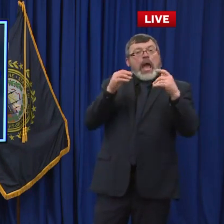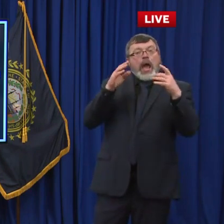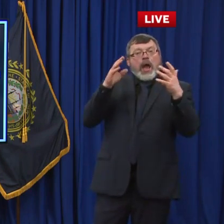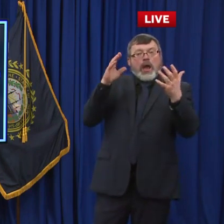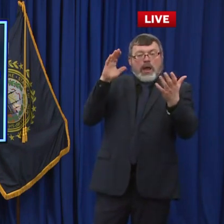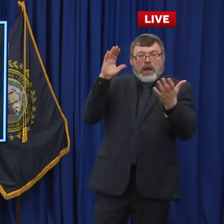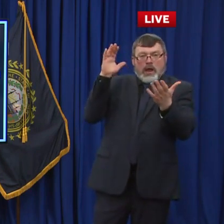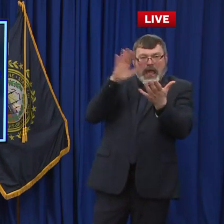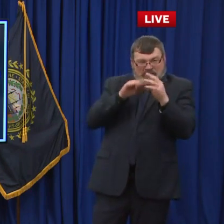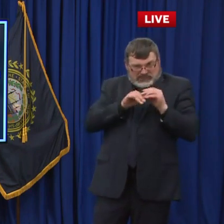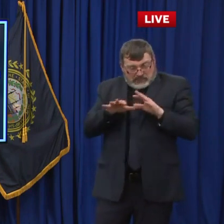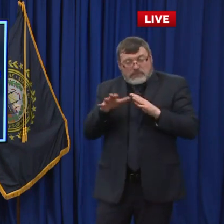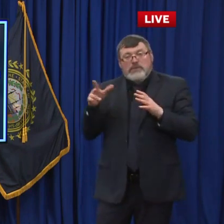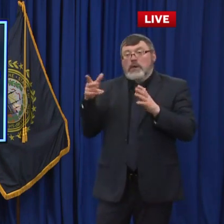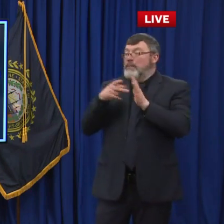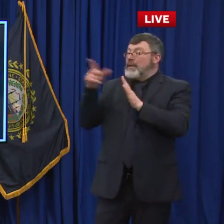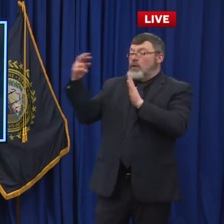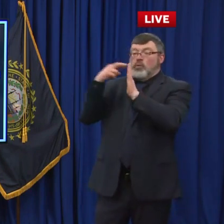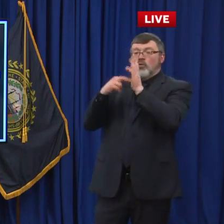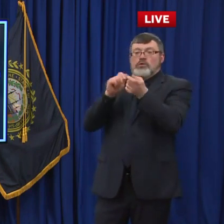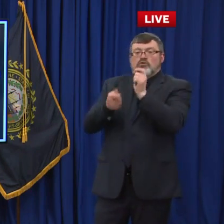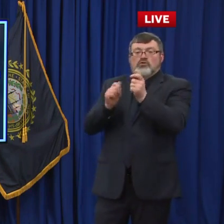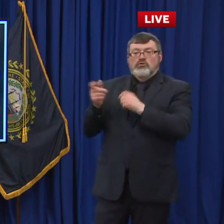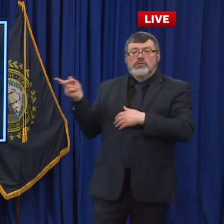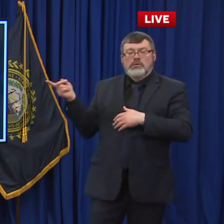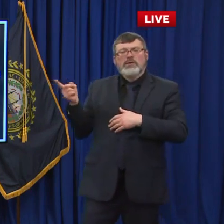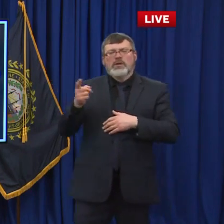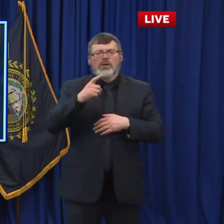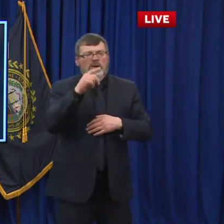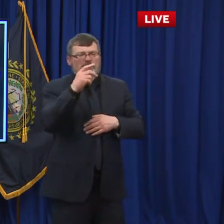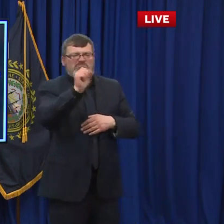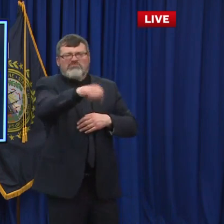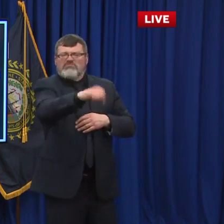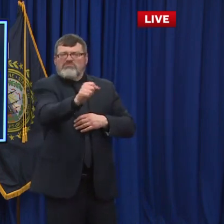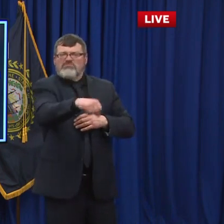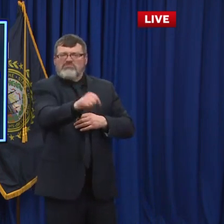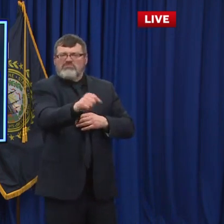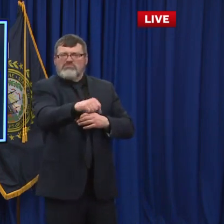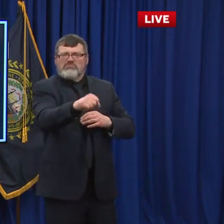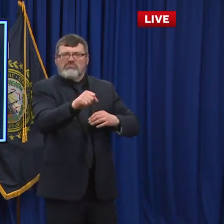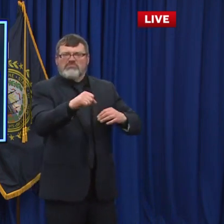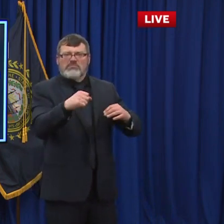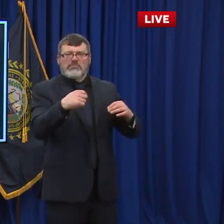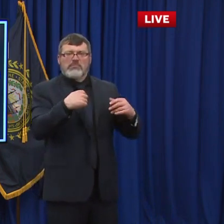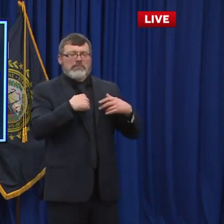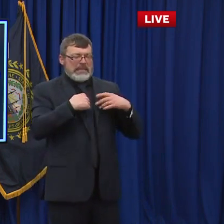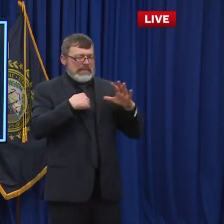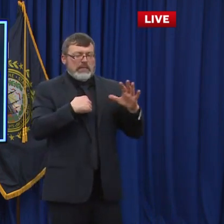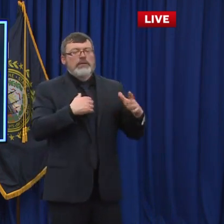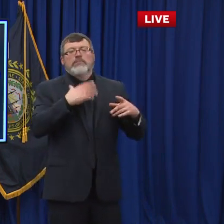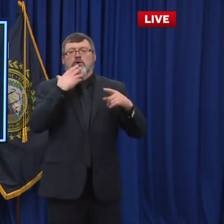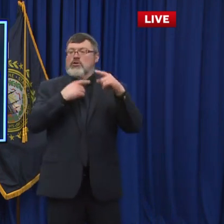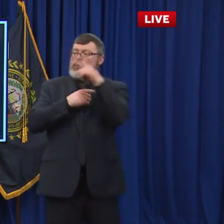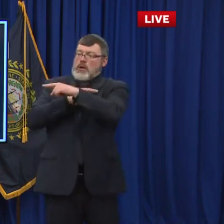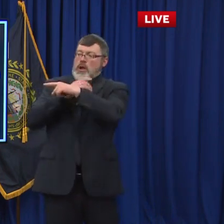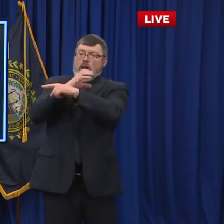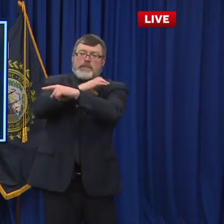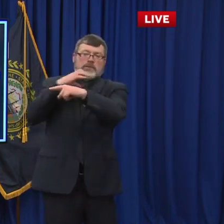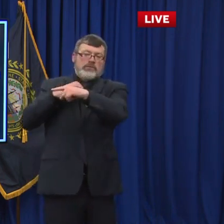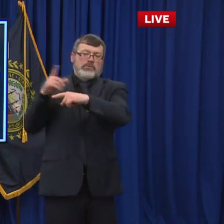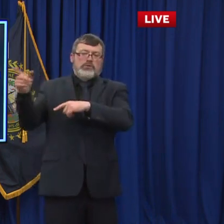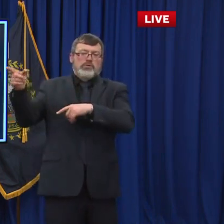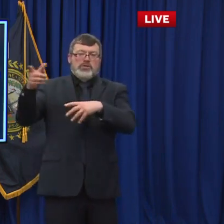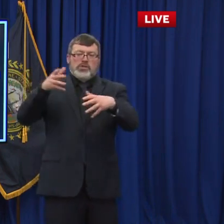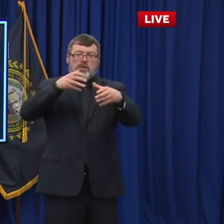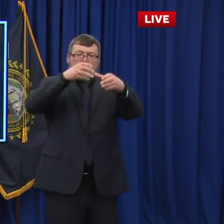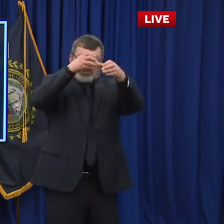possible. Um, you know, if you if you're not in an outbreak and you don't have any. Yeah. Okay. I'm I think Commissioner Shibonett knows I'm about to screw